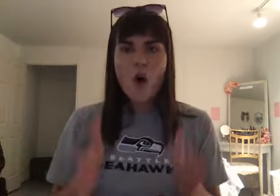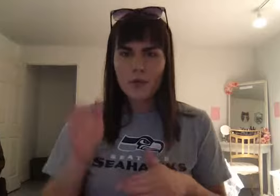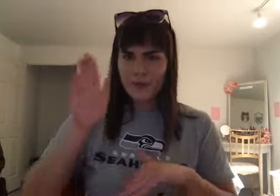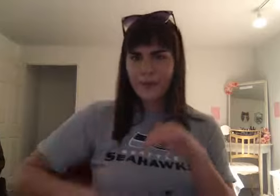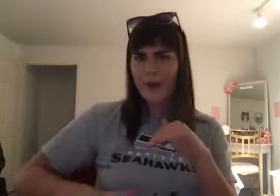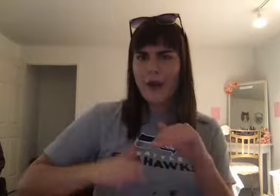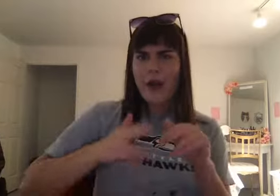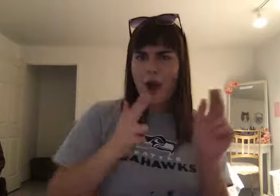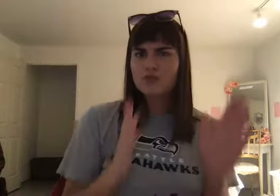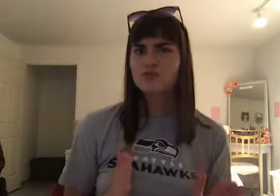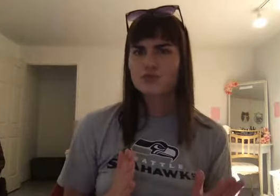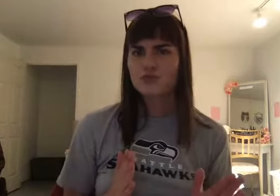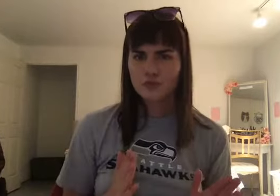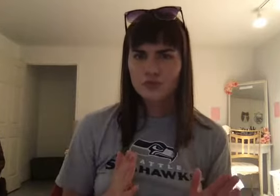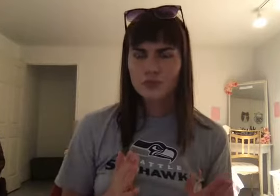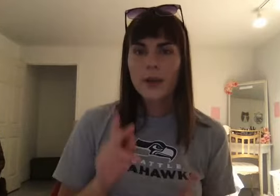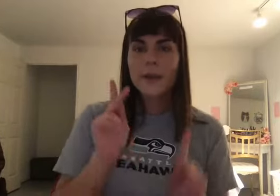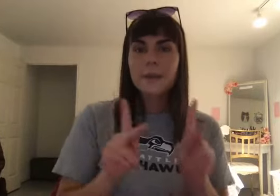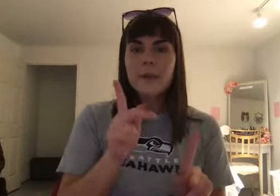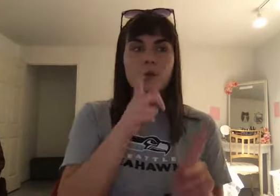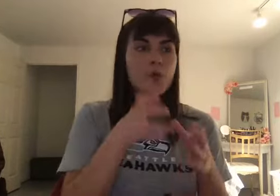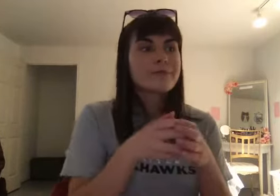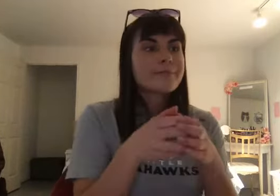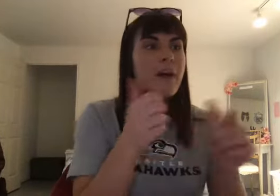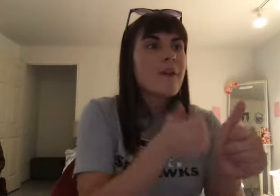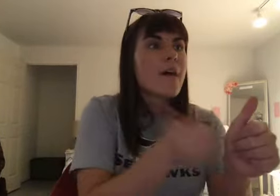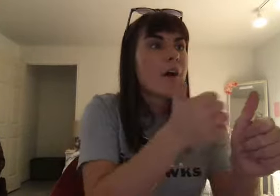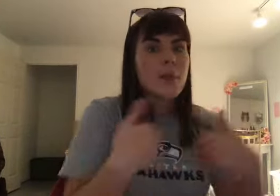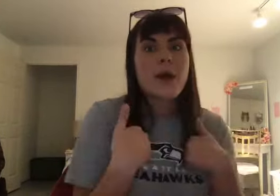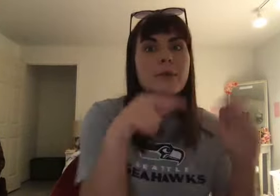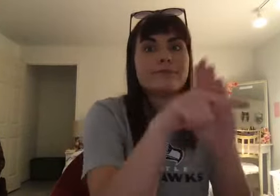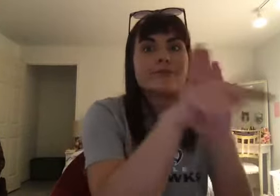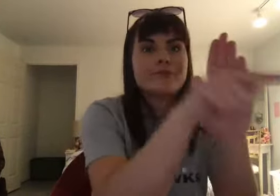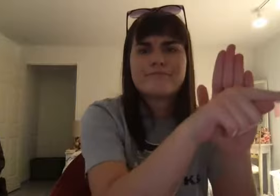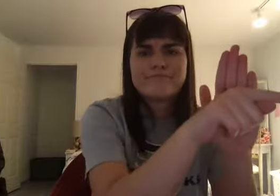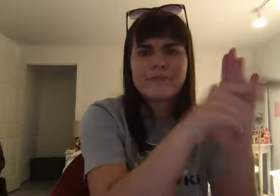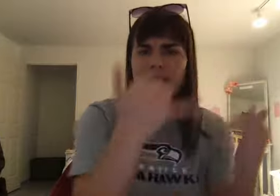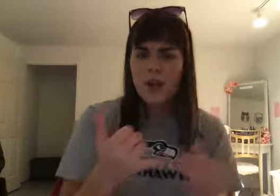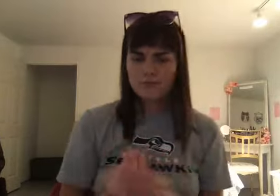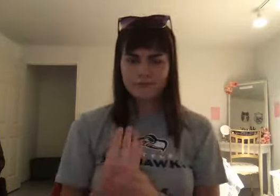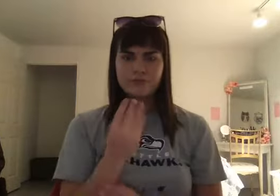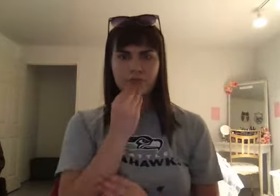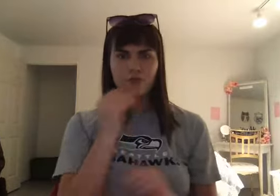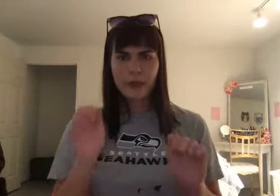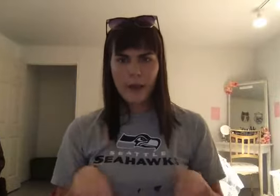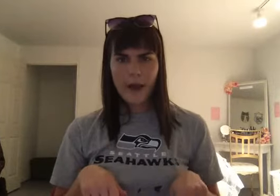hunters. Nomadic people who follow groups of animals. Now, here's some disadvantages to the fertile crescent and the